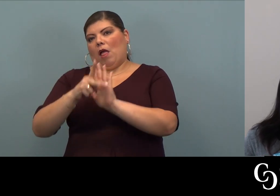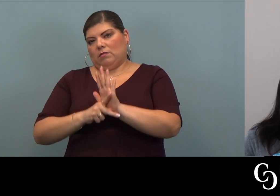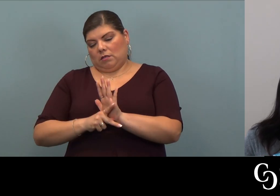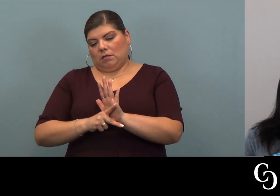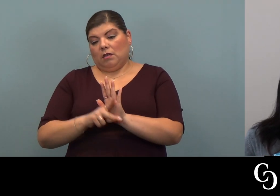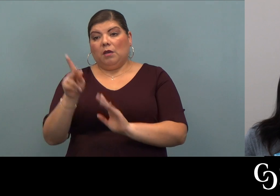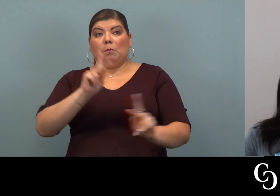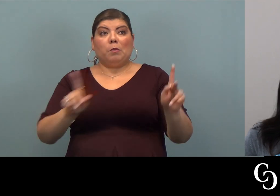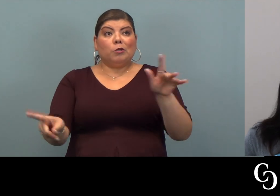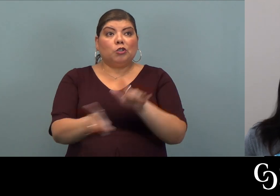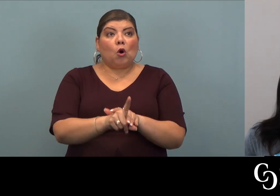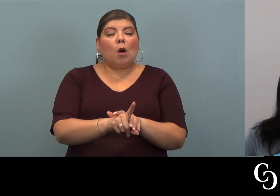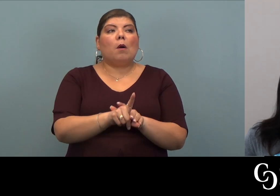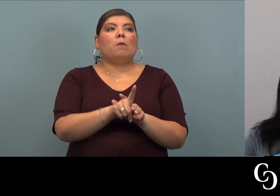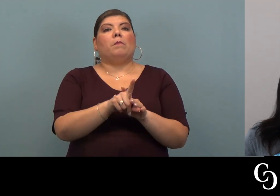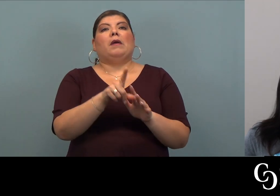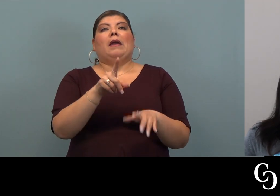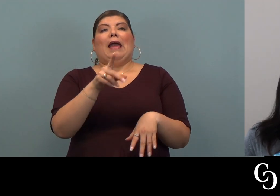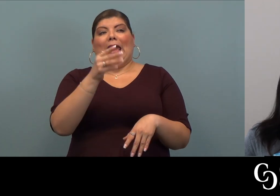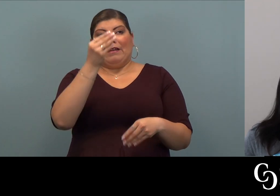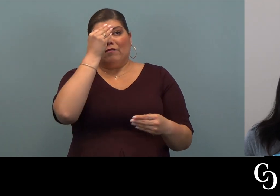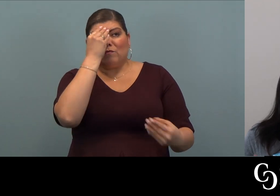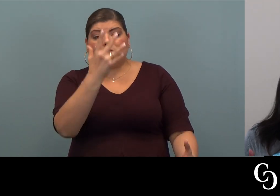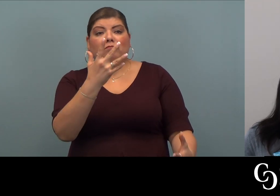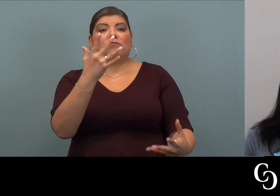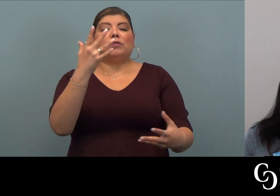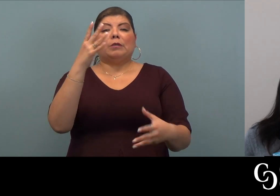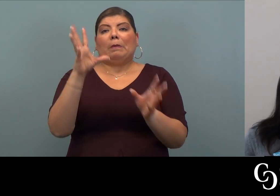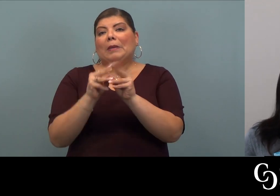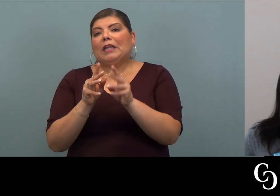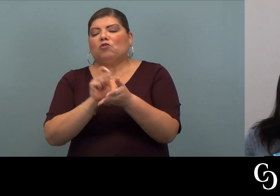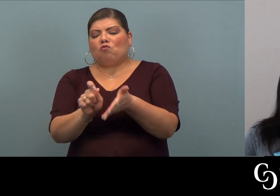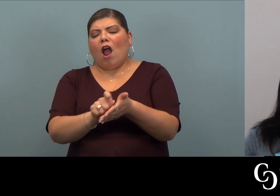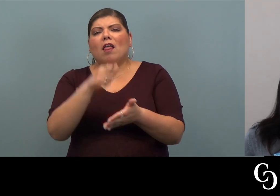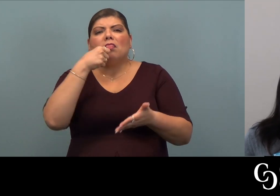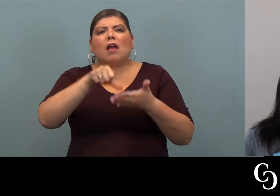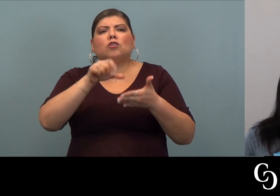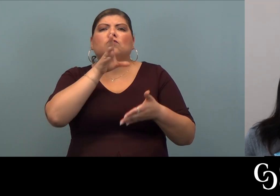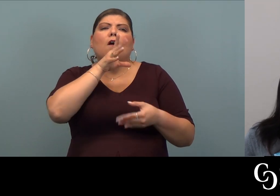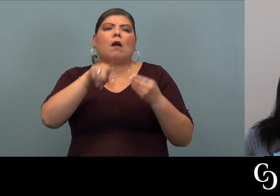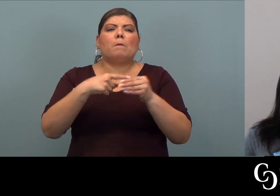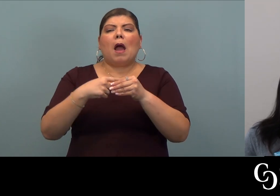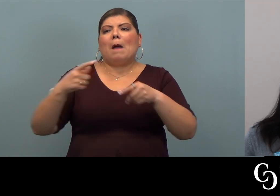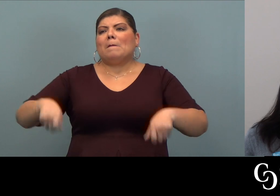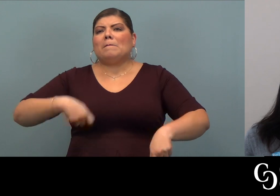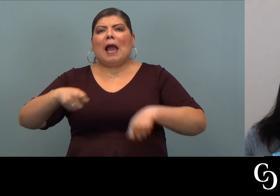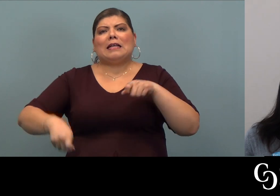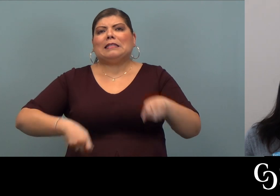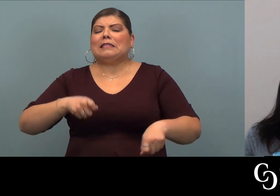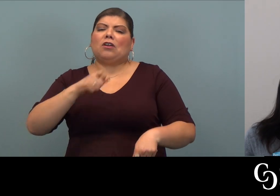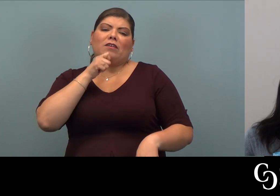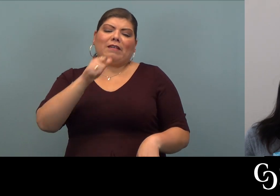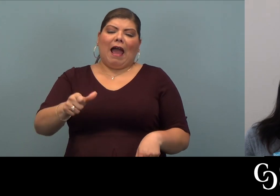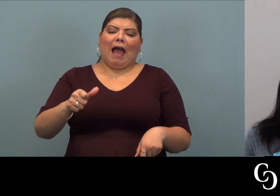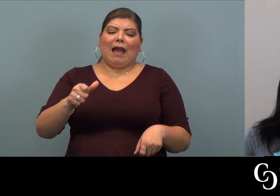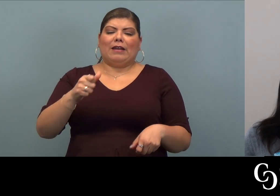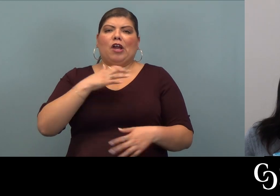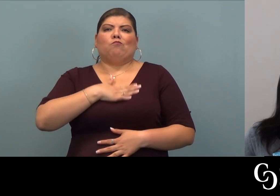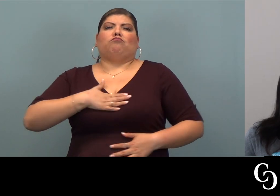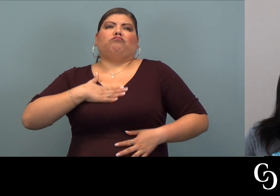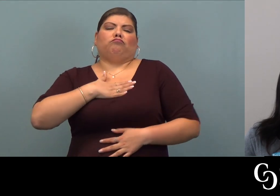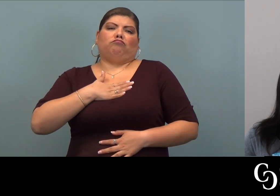policy. Folks showing up at public input meetings. Folks, you know, writing letters and talking about bike lanes are not a